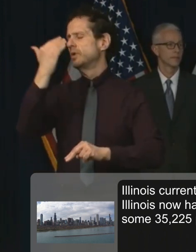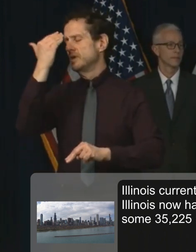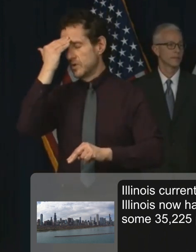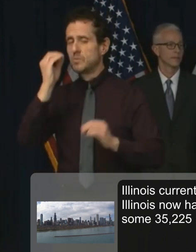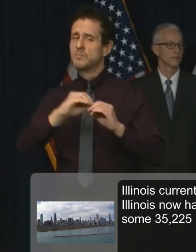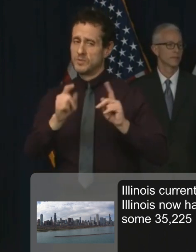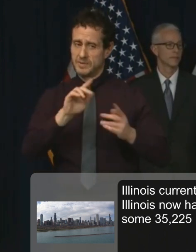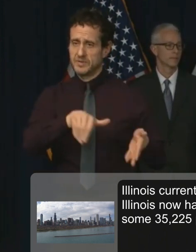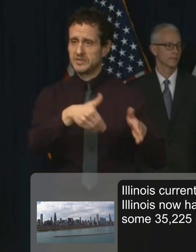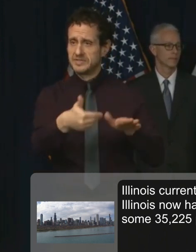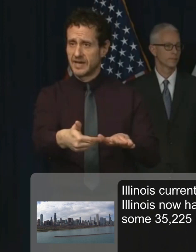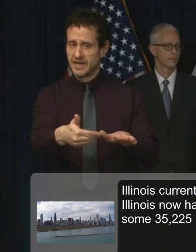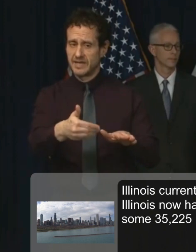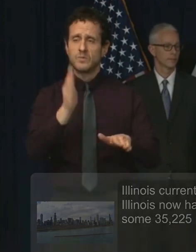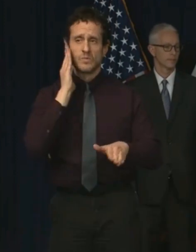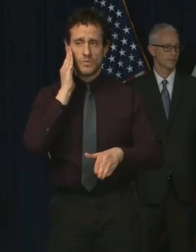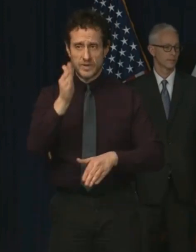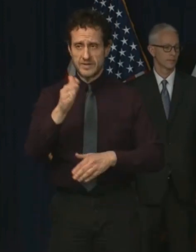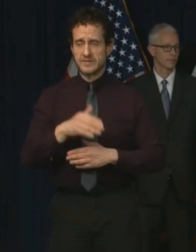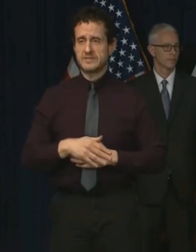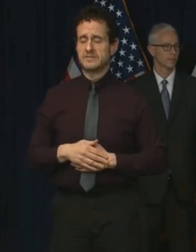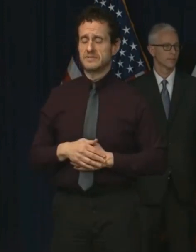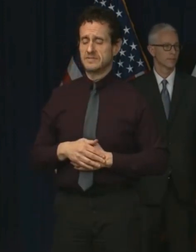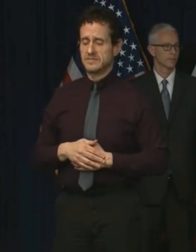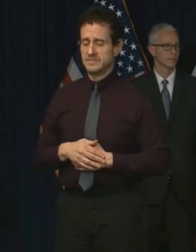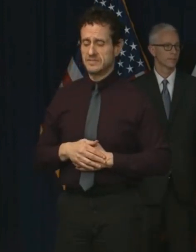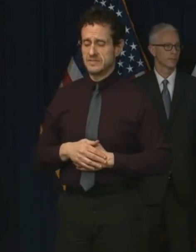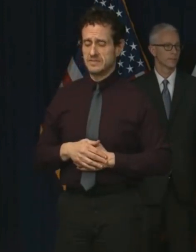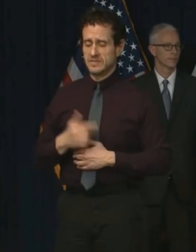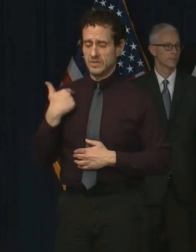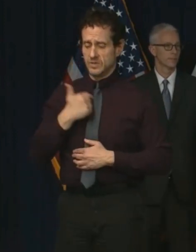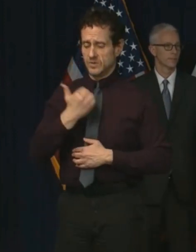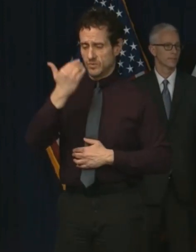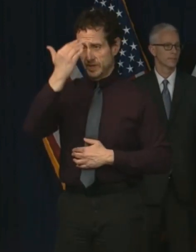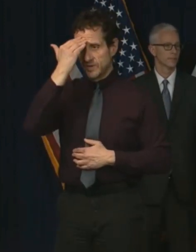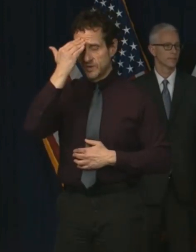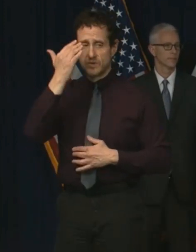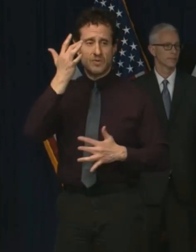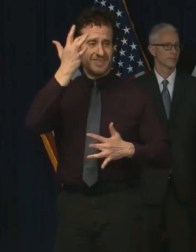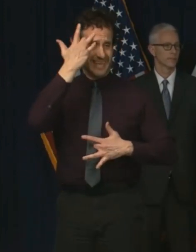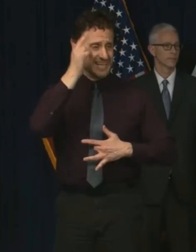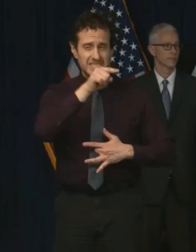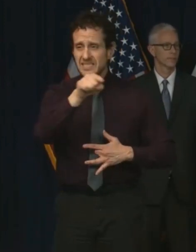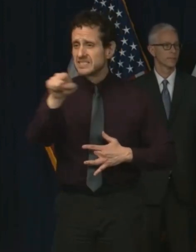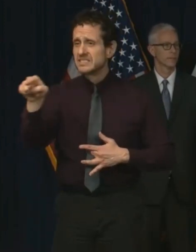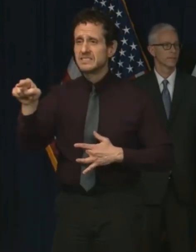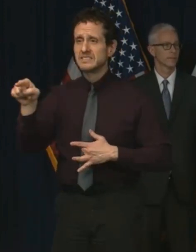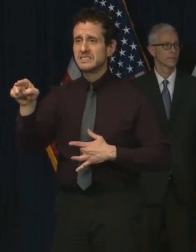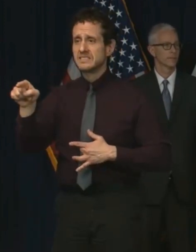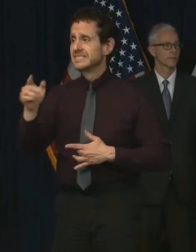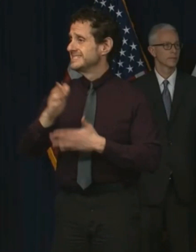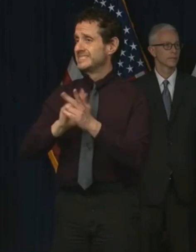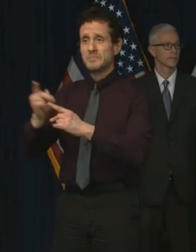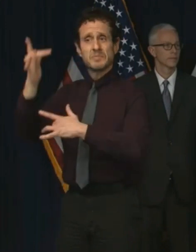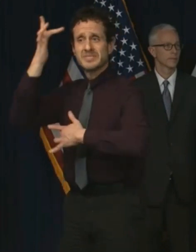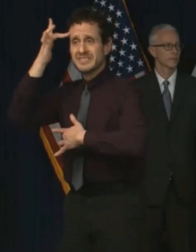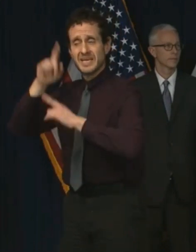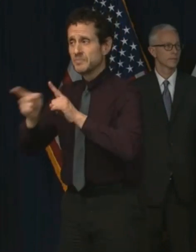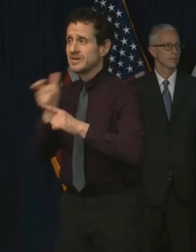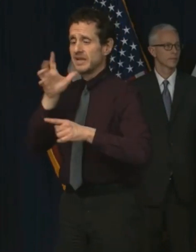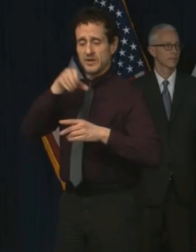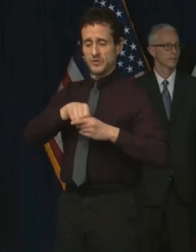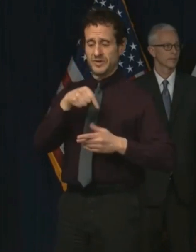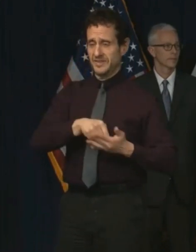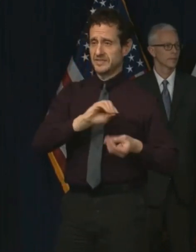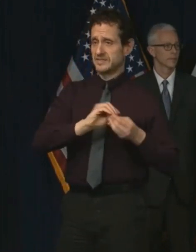fatalities. And we also know that all the illness is not reflected in these numbers because